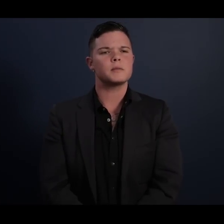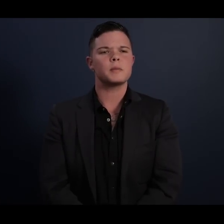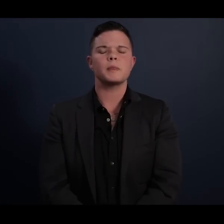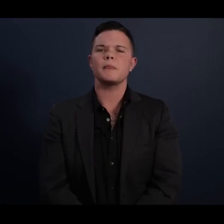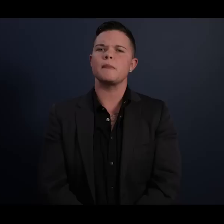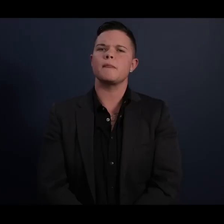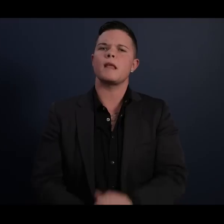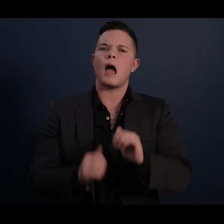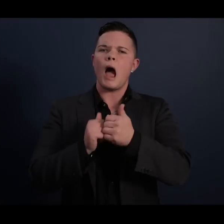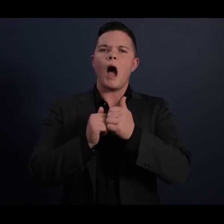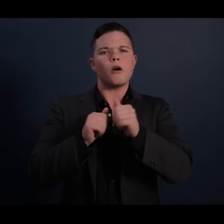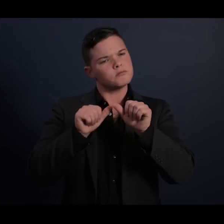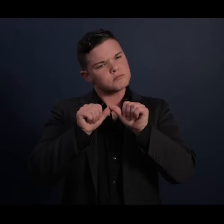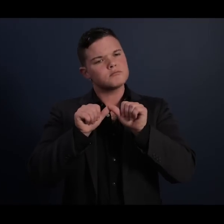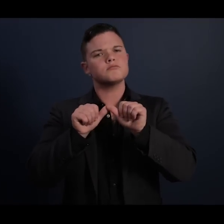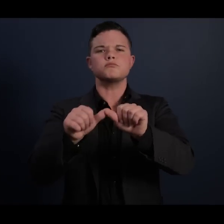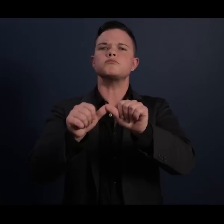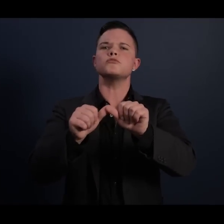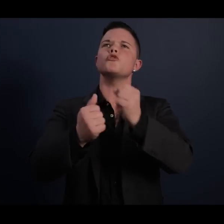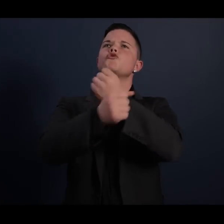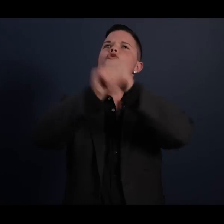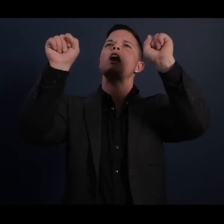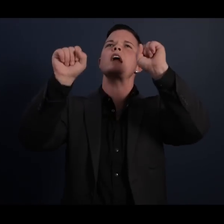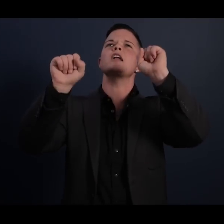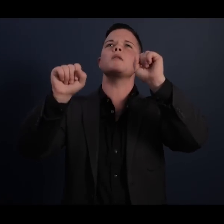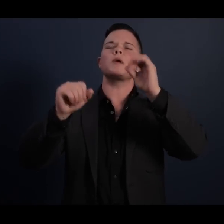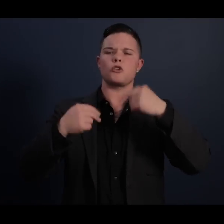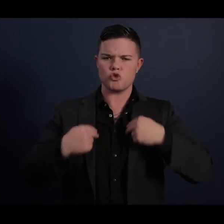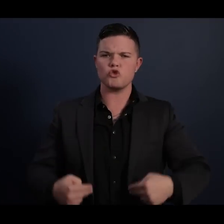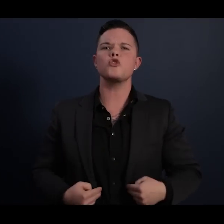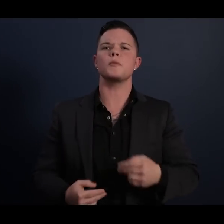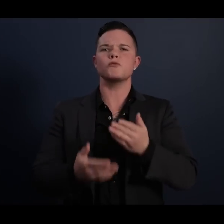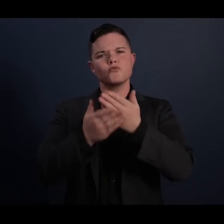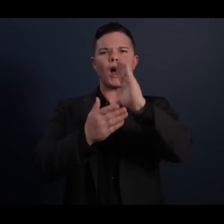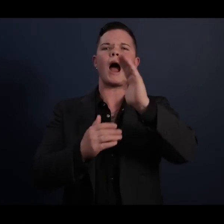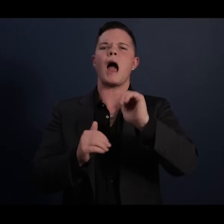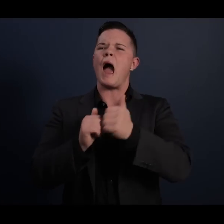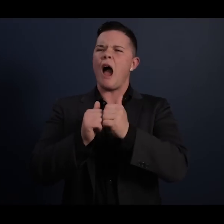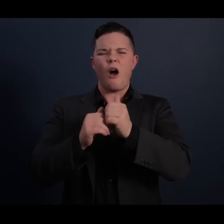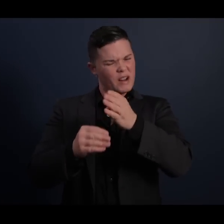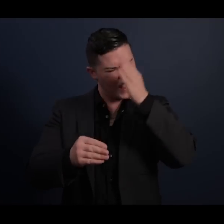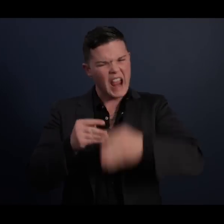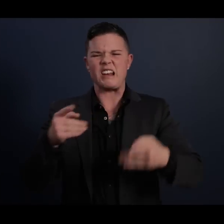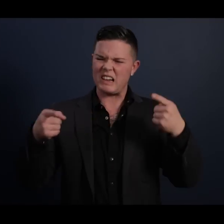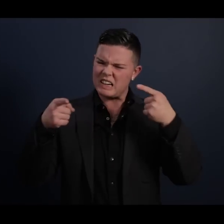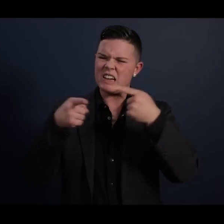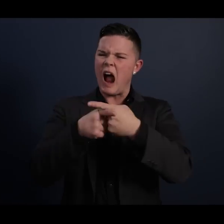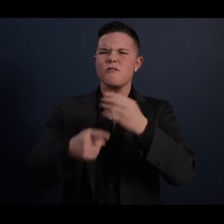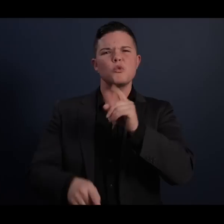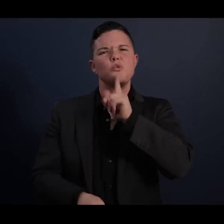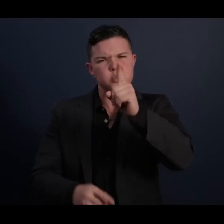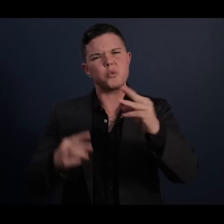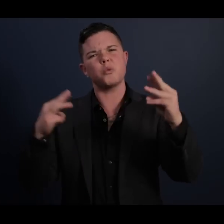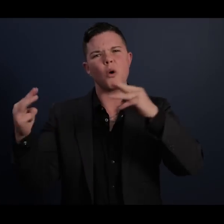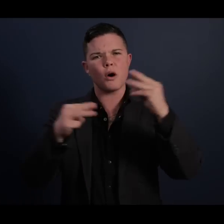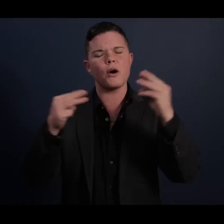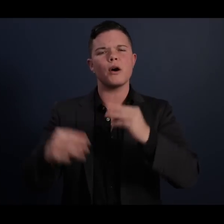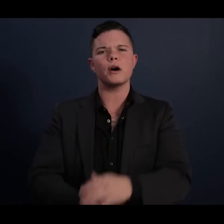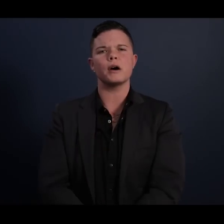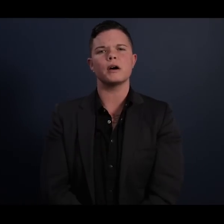uphold freedom and human rights, how to end conflict and sectarian war, these